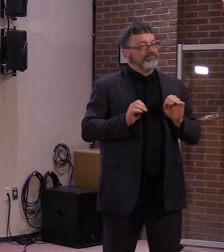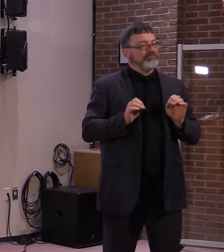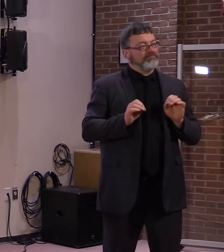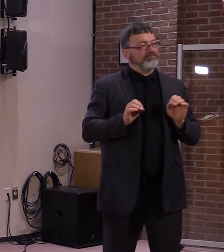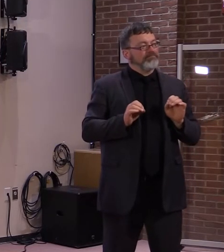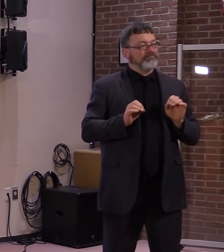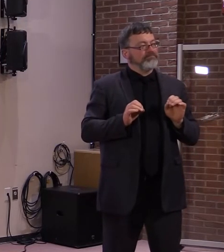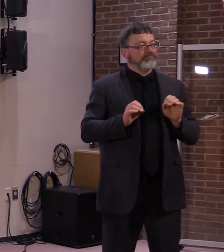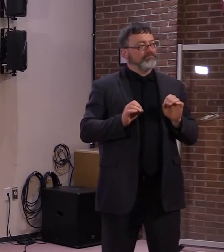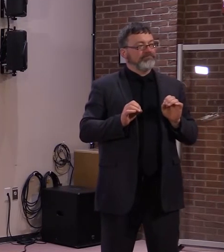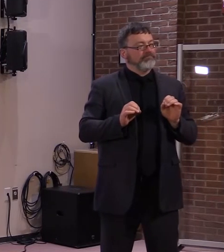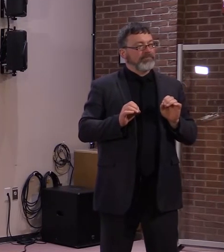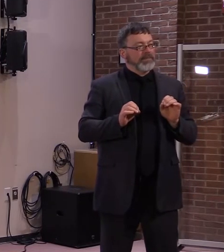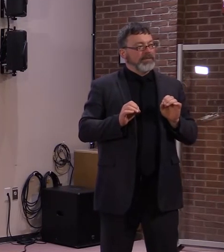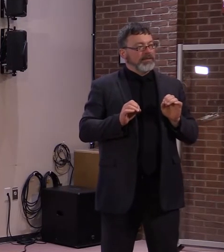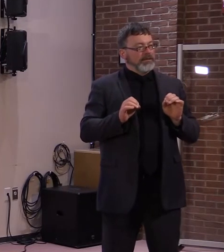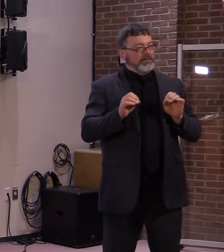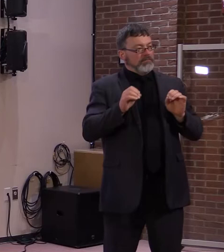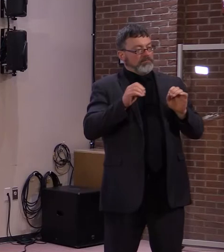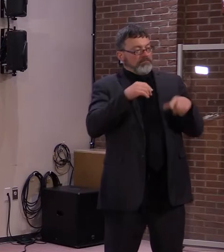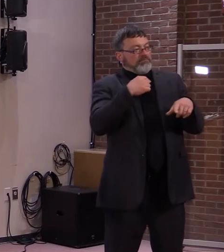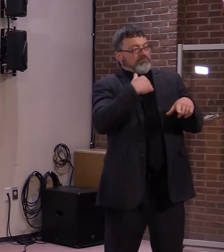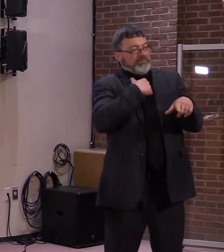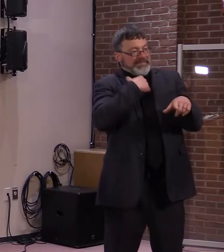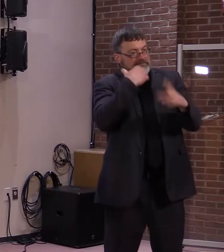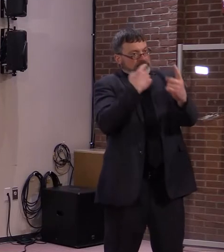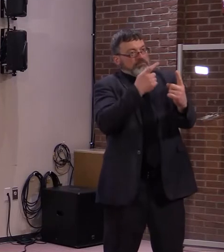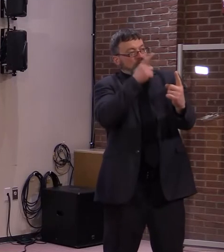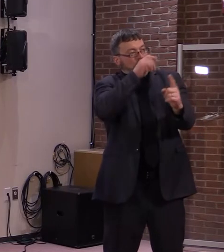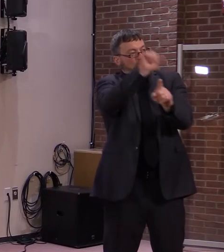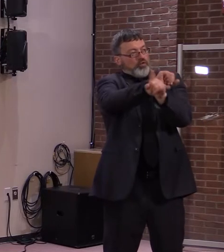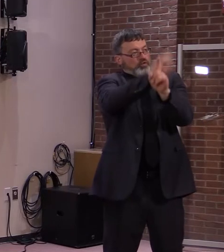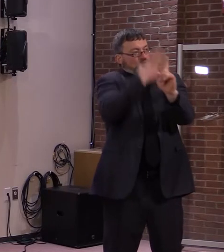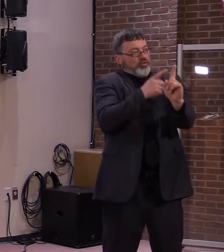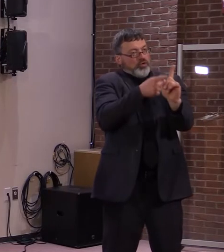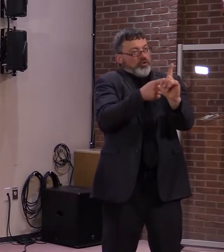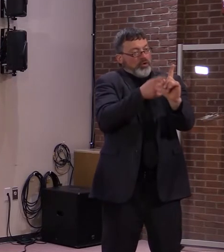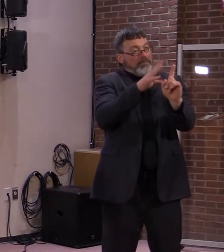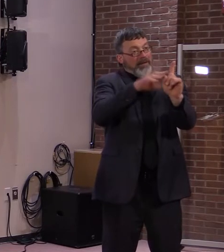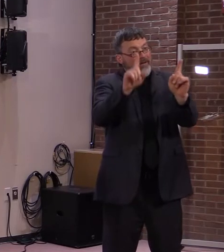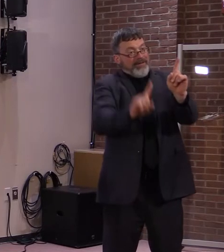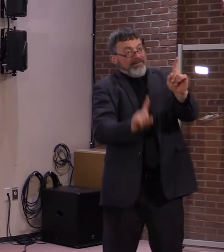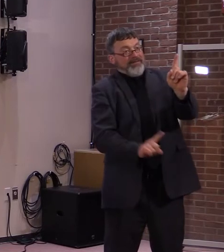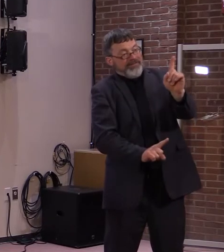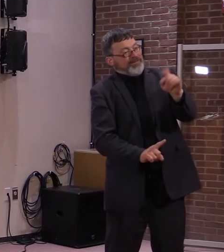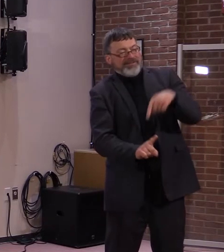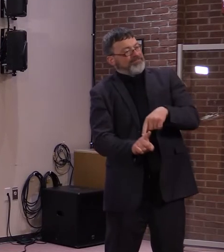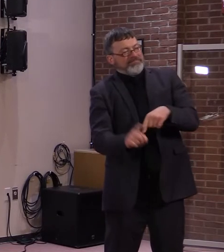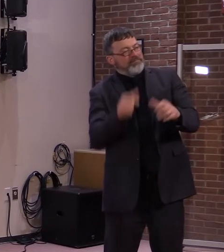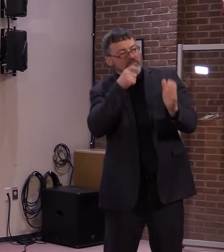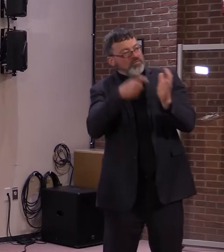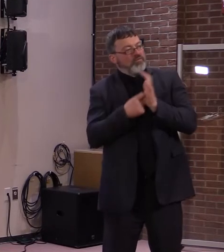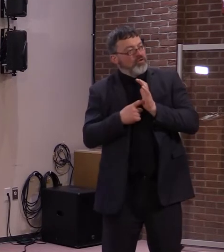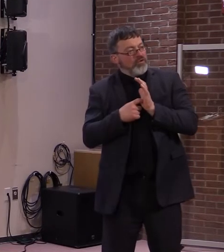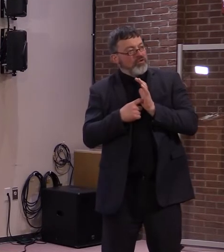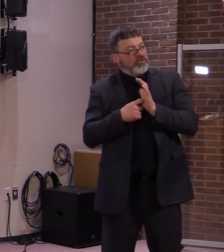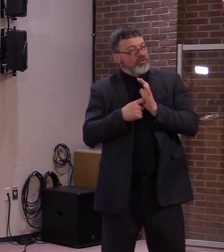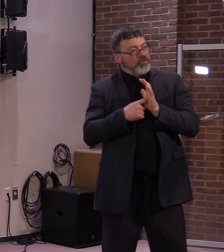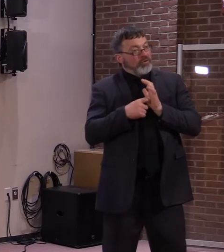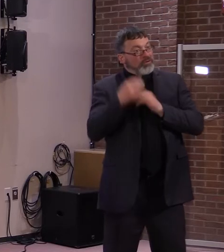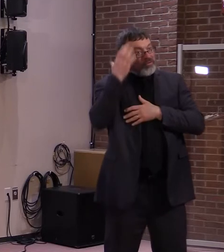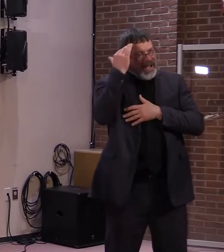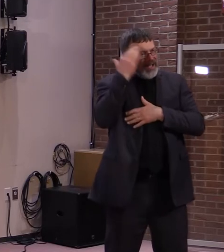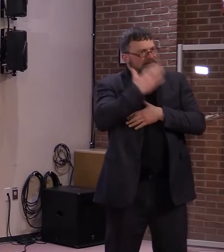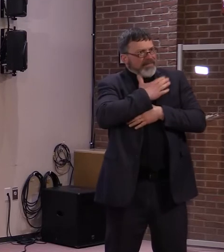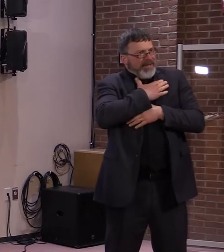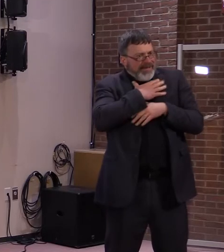complete compliance with what would need to be in place, mainly because of our staffing limitations, but more significantly